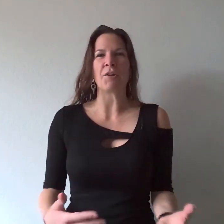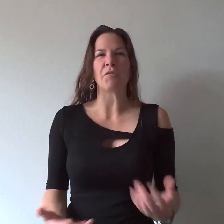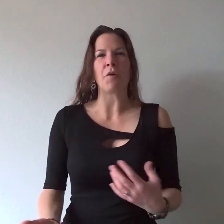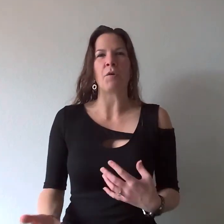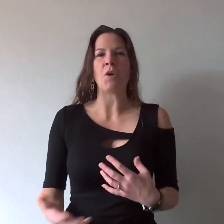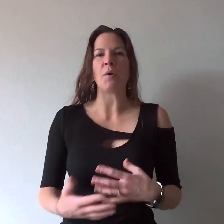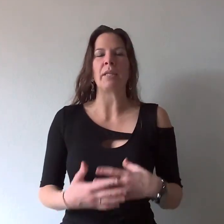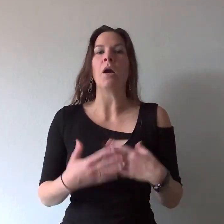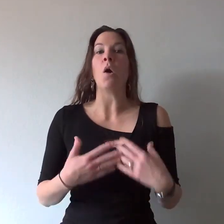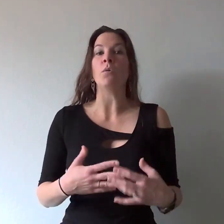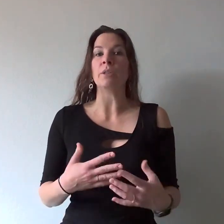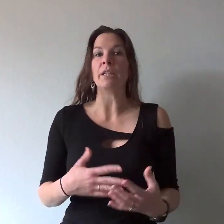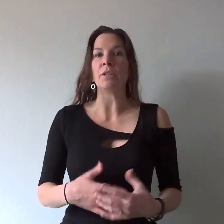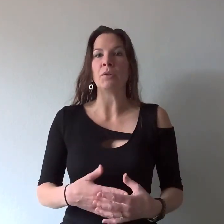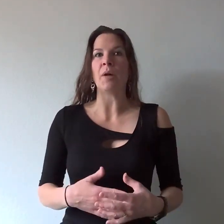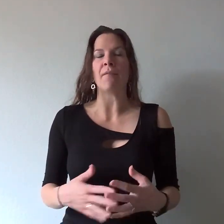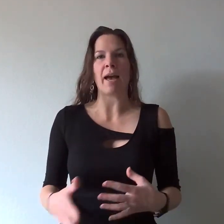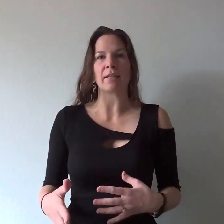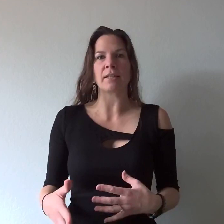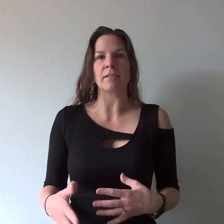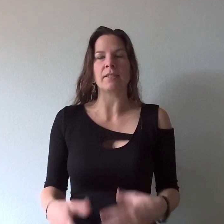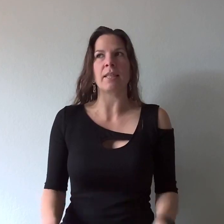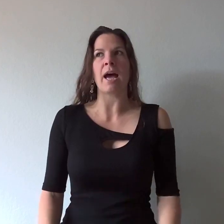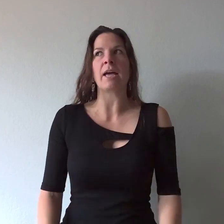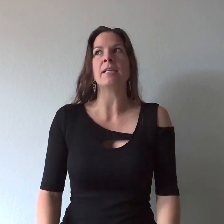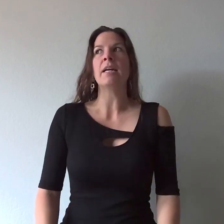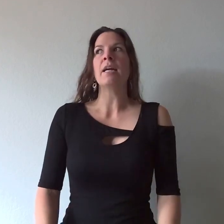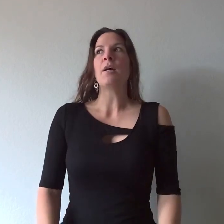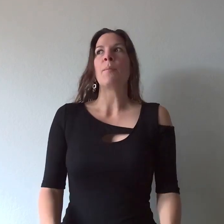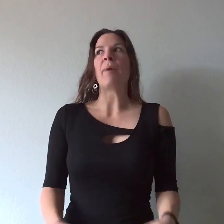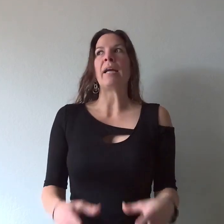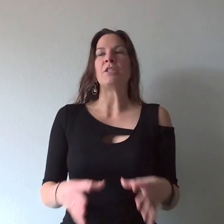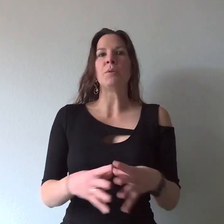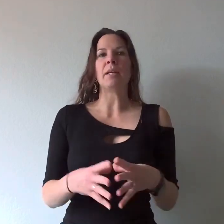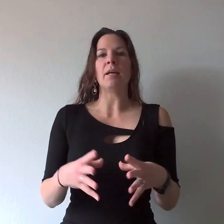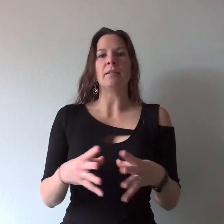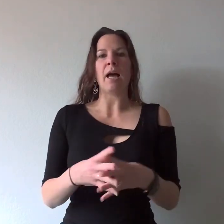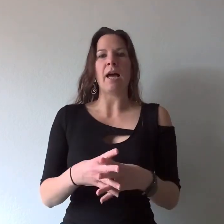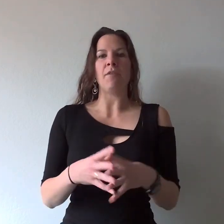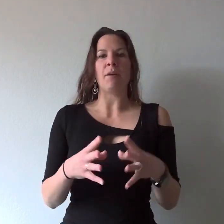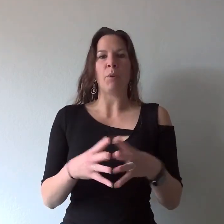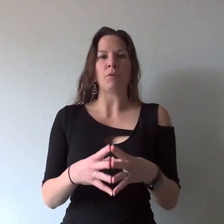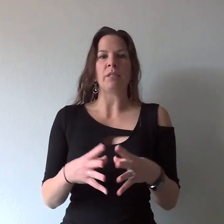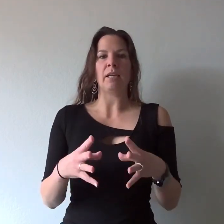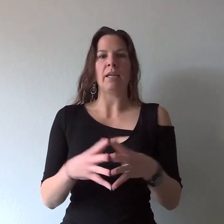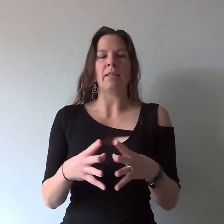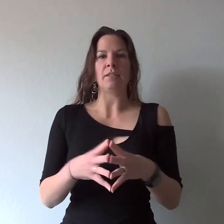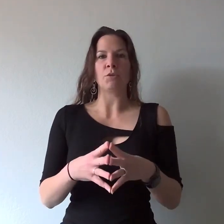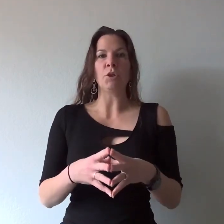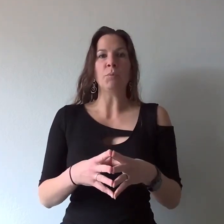your phone knowing that only you have access to that by doing a live and posting it in this group